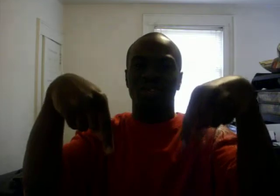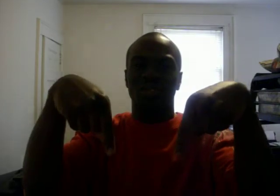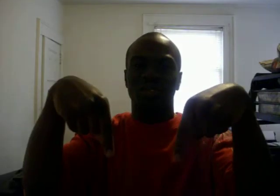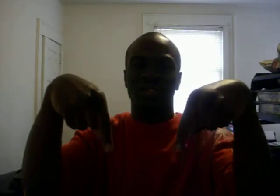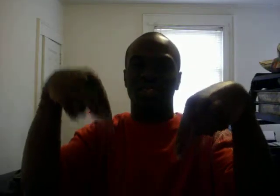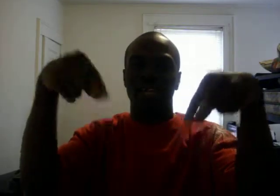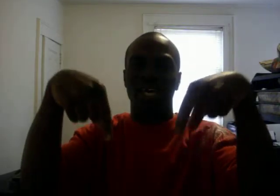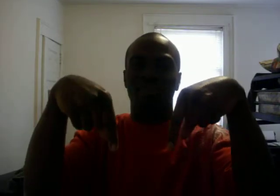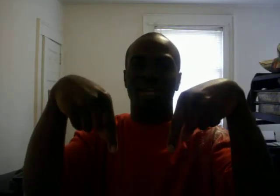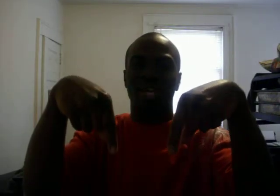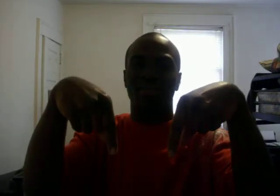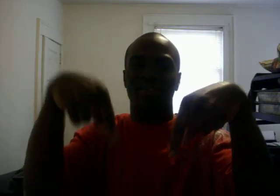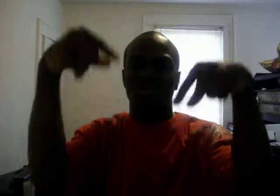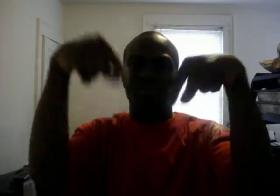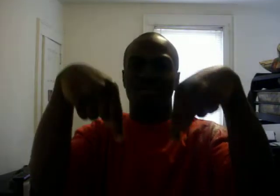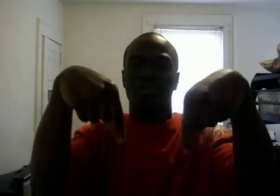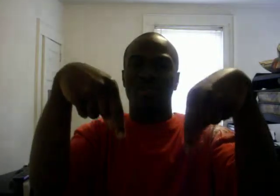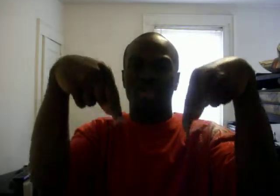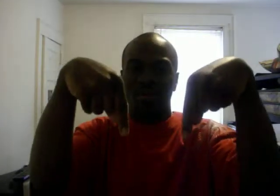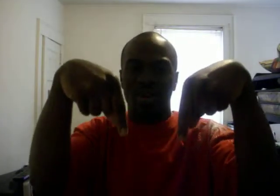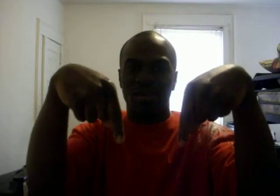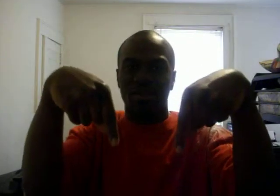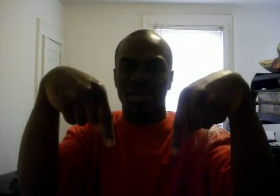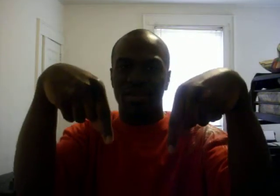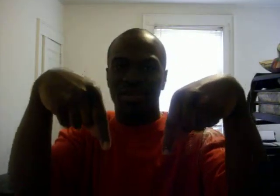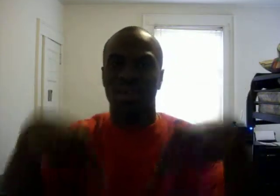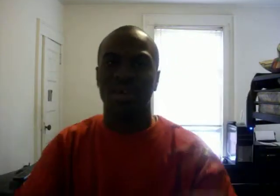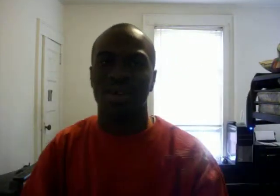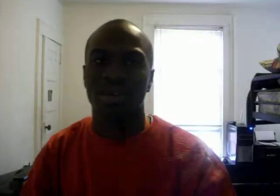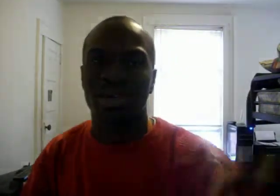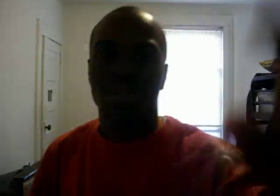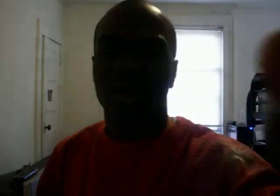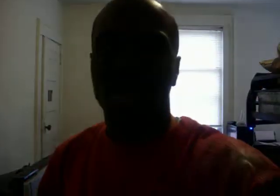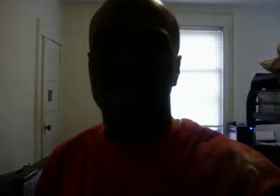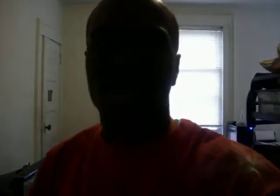description This is the Gameplay Gamer This is part 4 And I'm out Peace Thank you